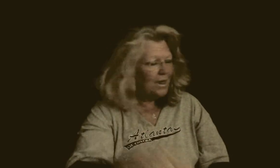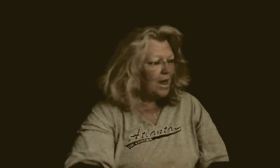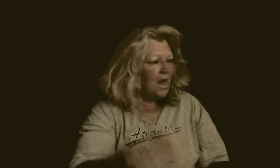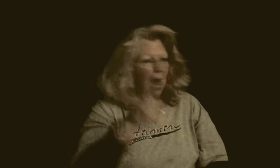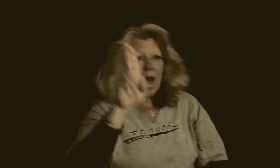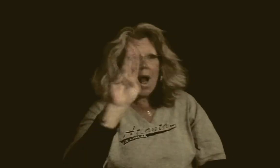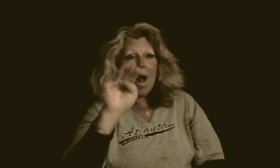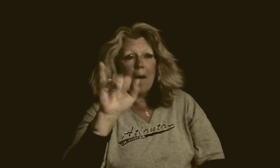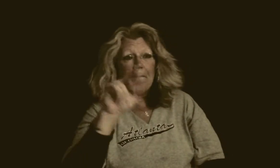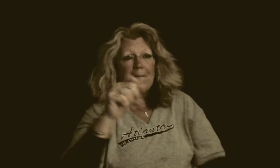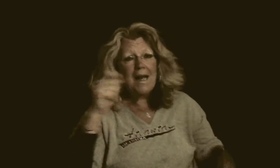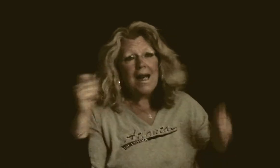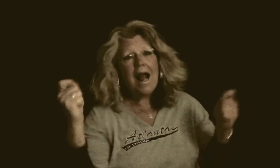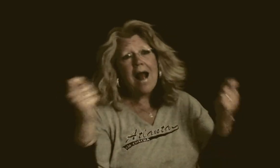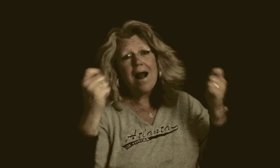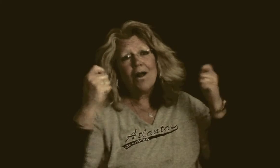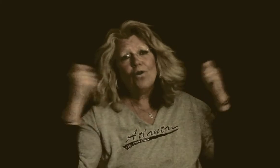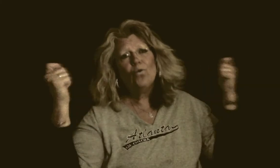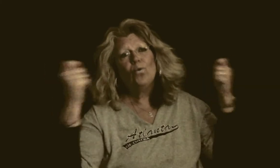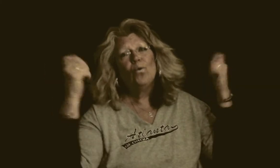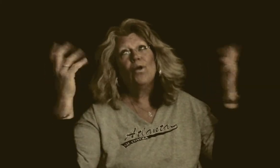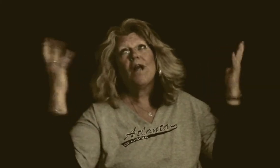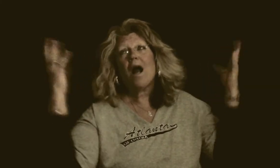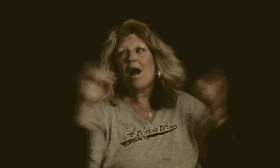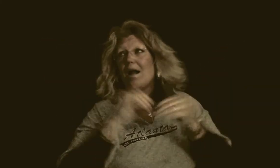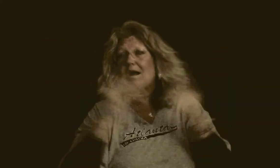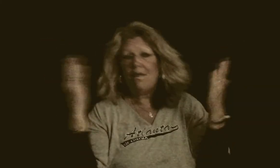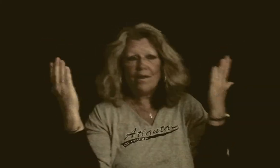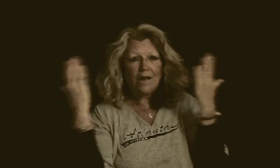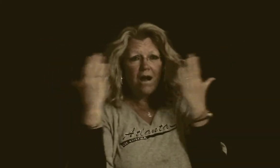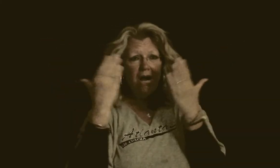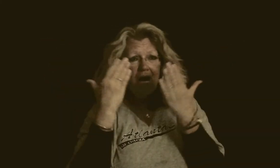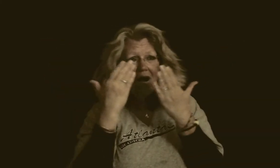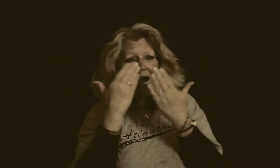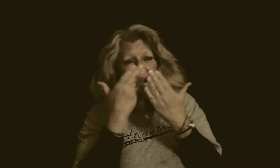Homing hallelujah in the dark